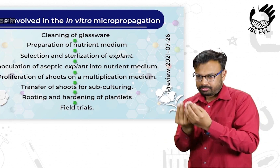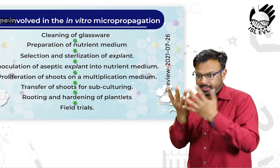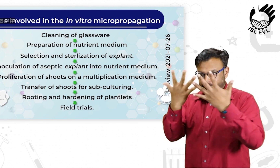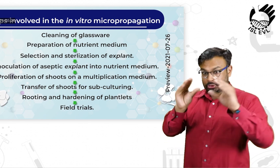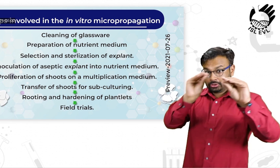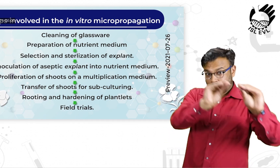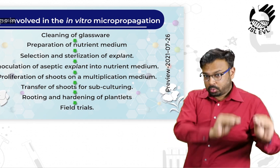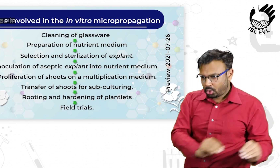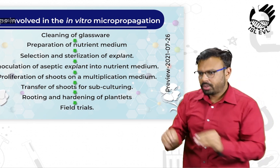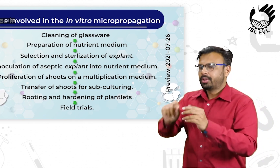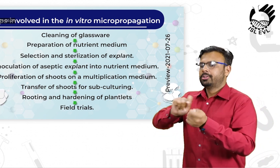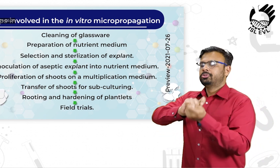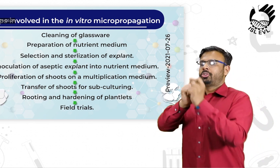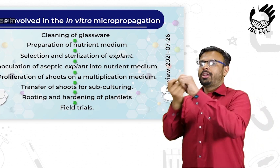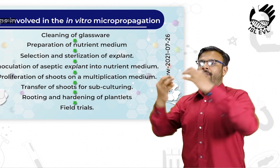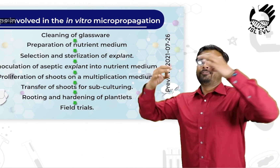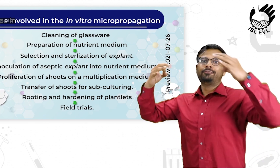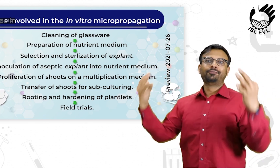subculturing.